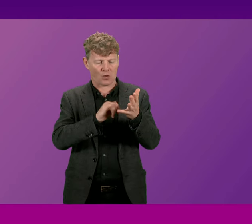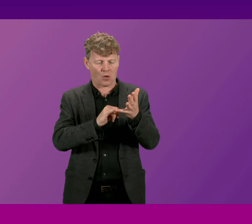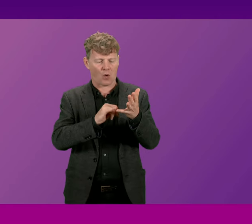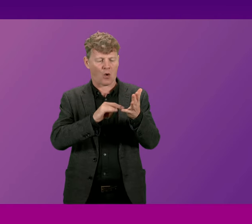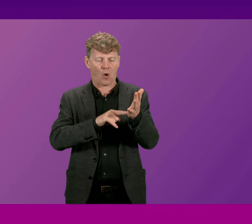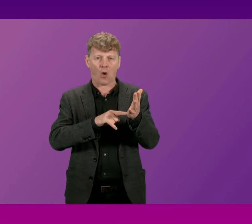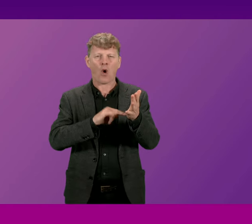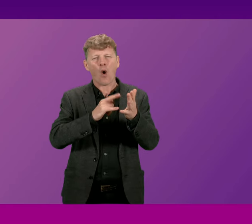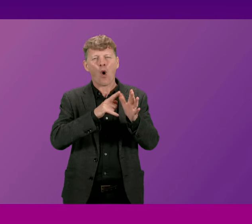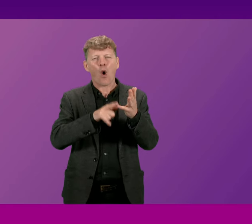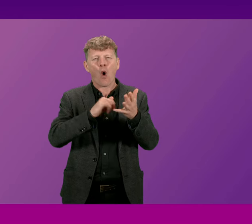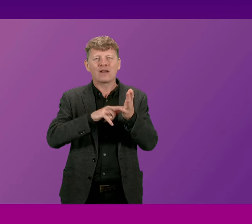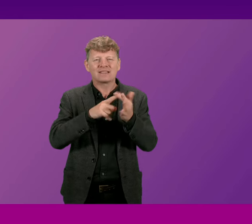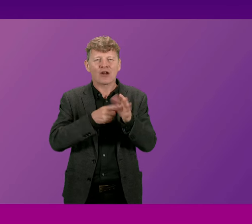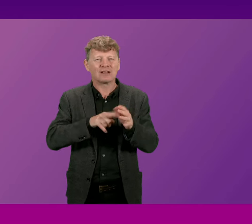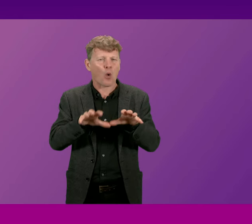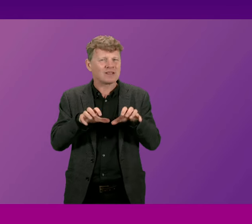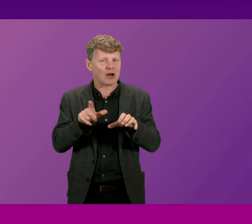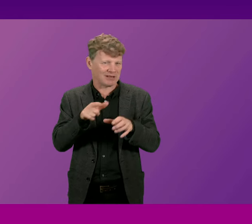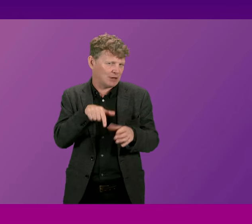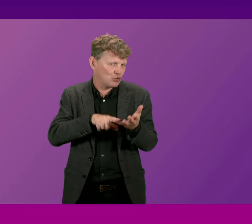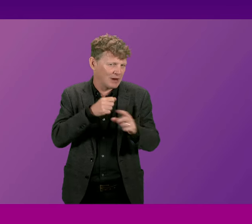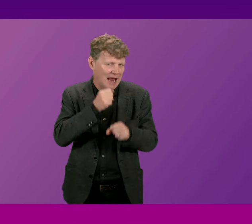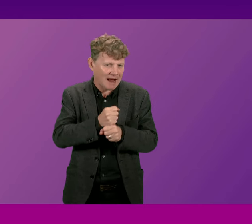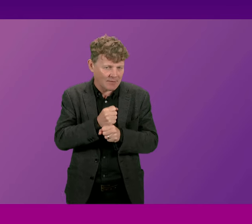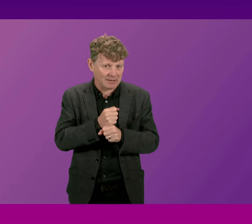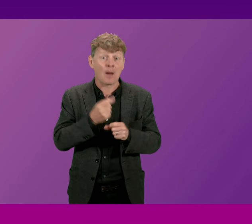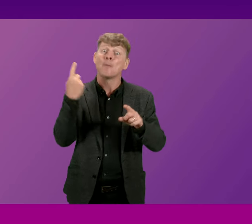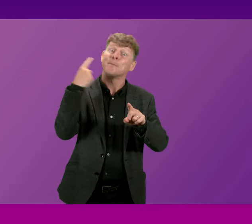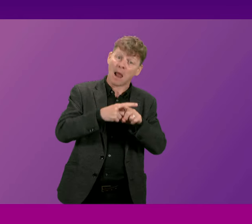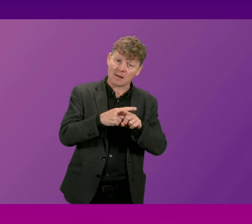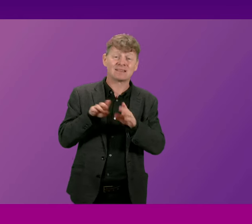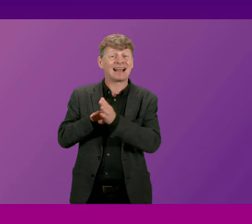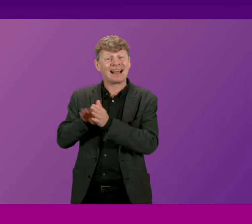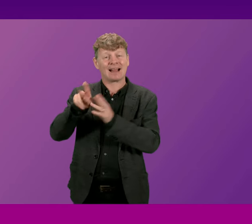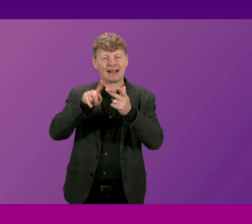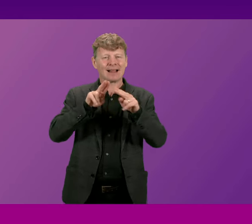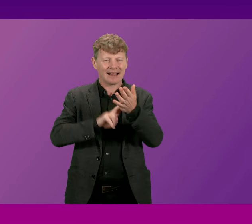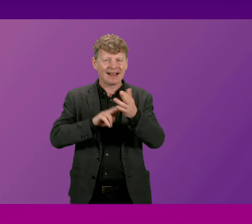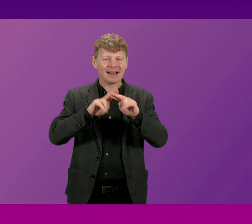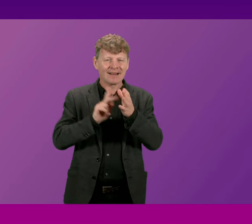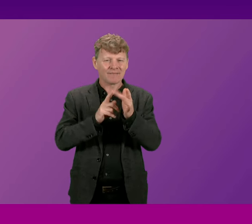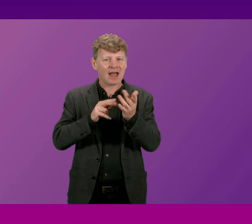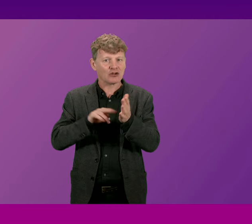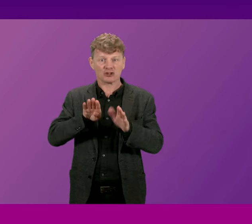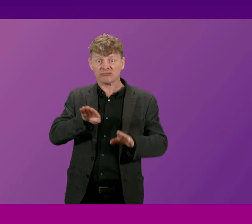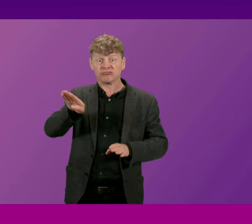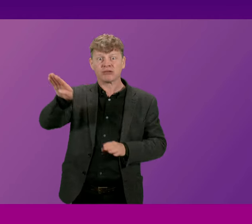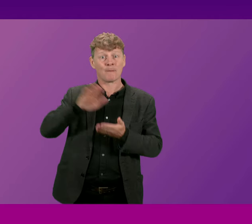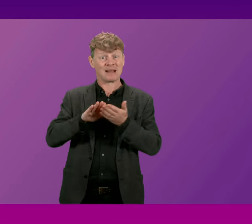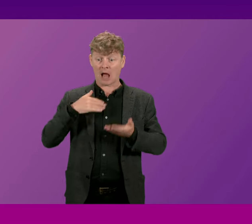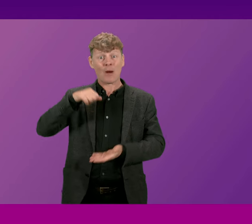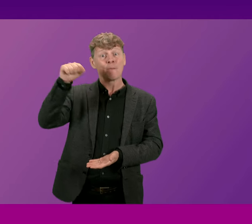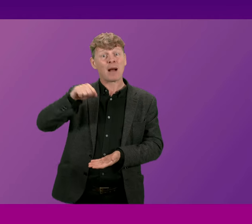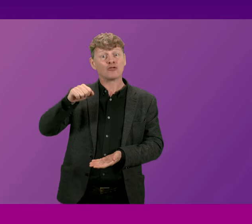because of the cumulative effect of inflation which has eroded our budgets to a value of about one fifth